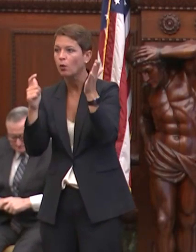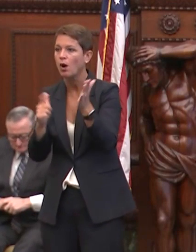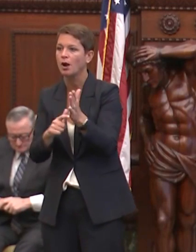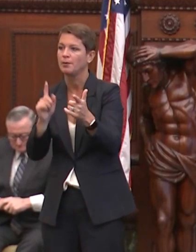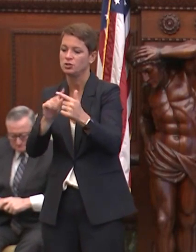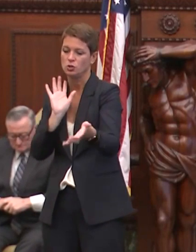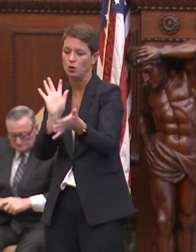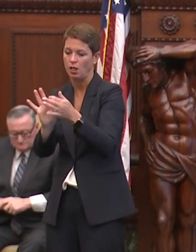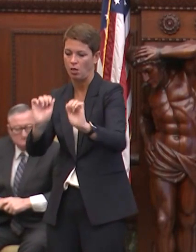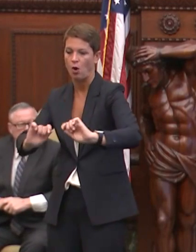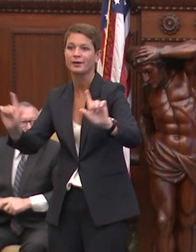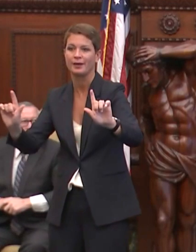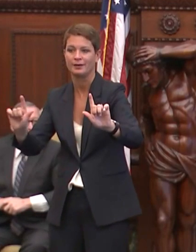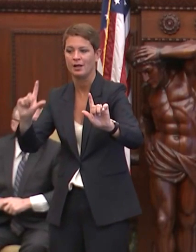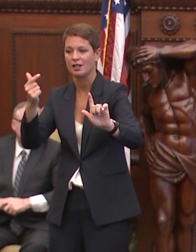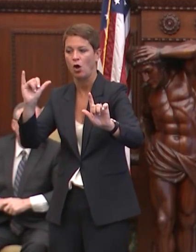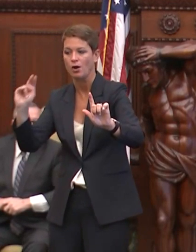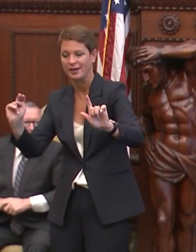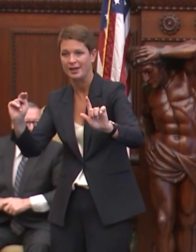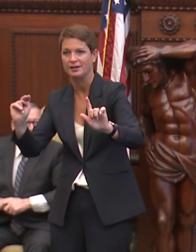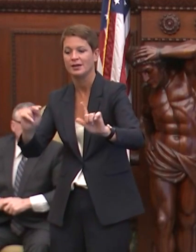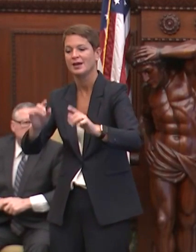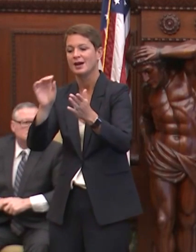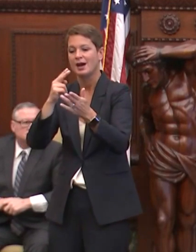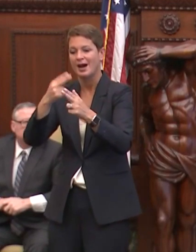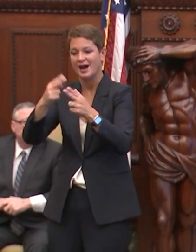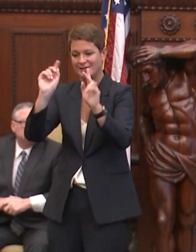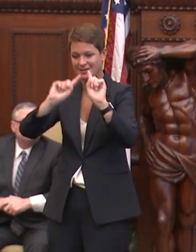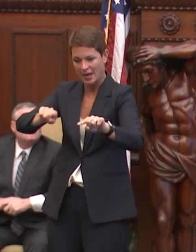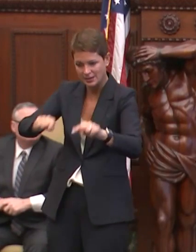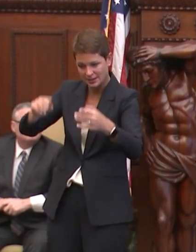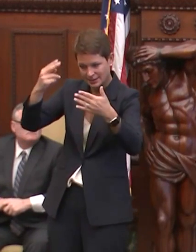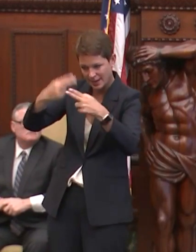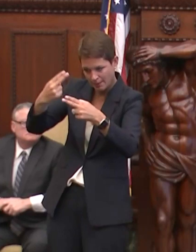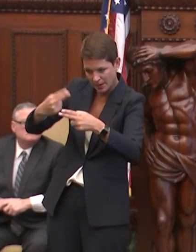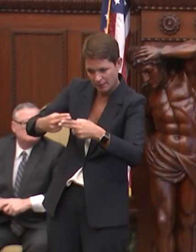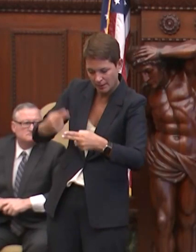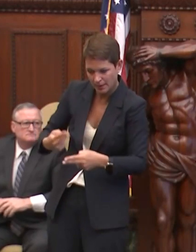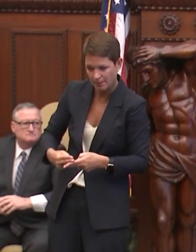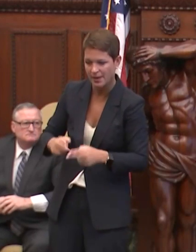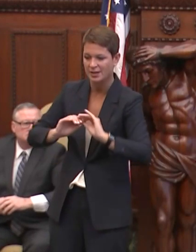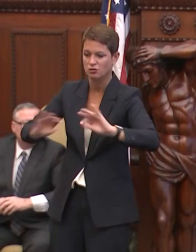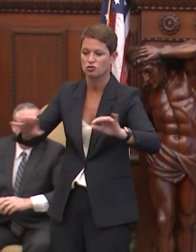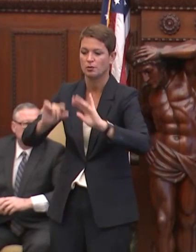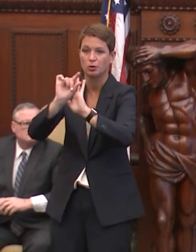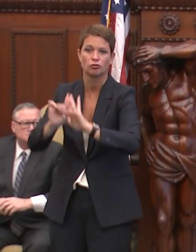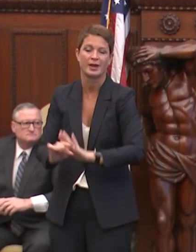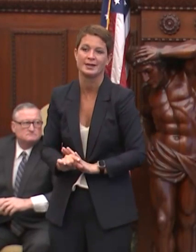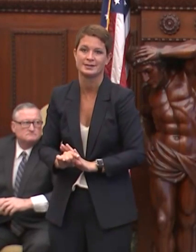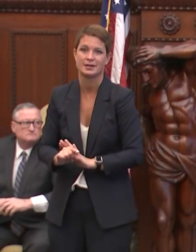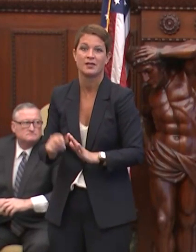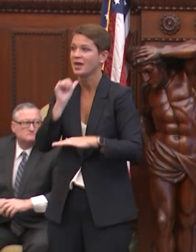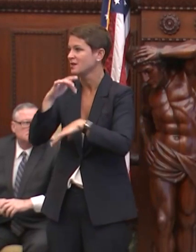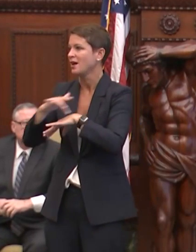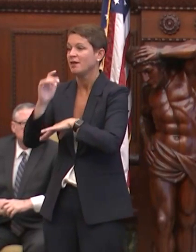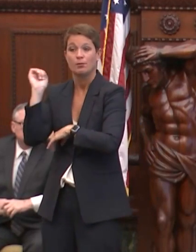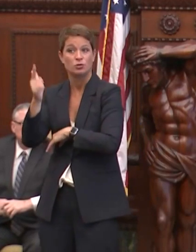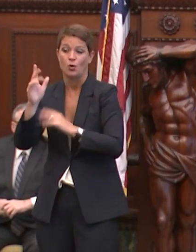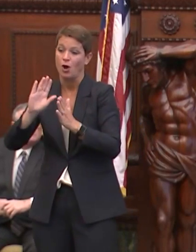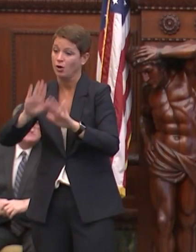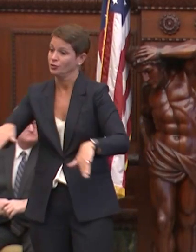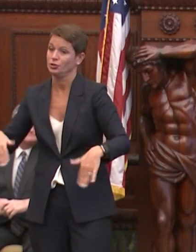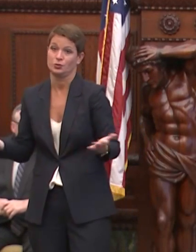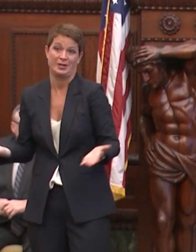to log in, is a requirement to take attendance, and is a requirement to distribute grades. If that's not available to all